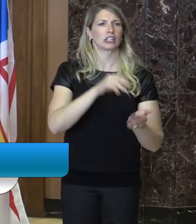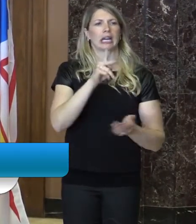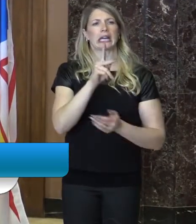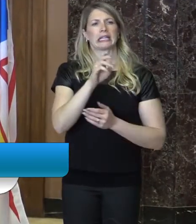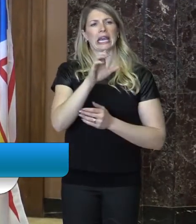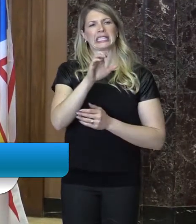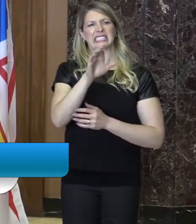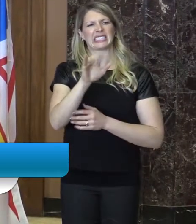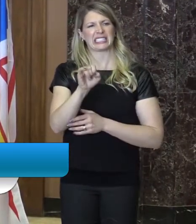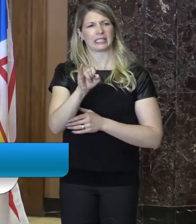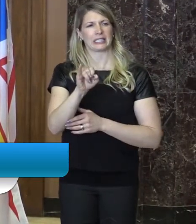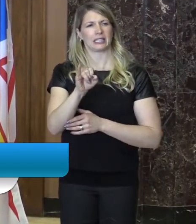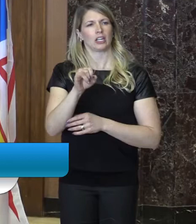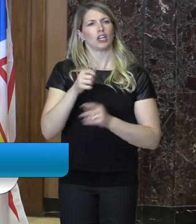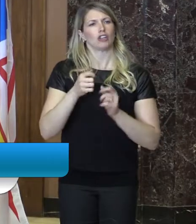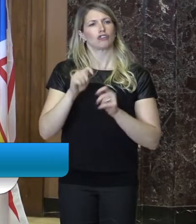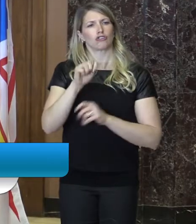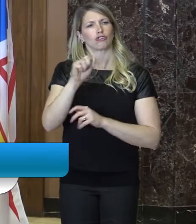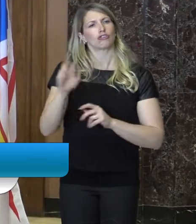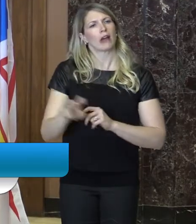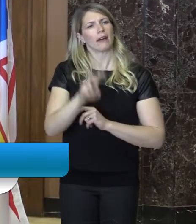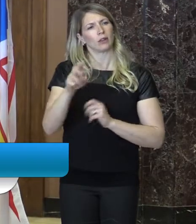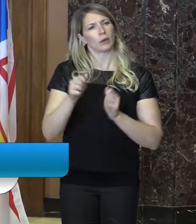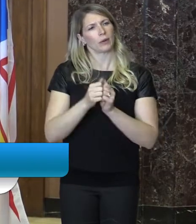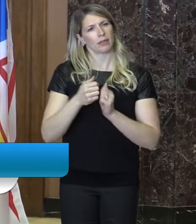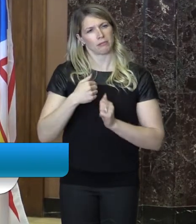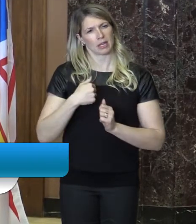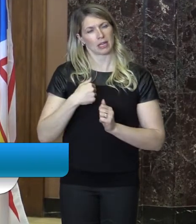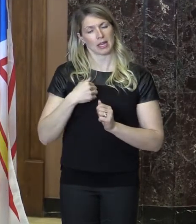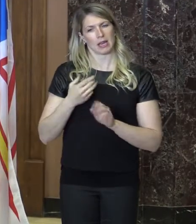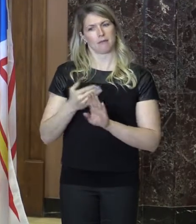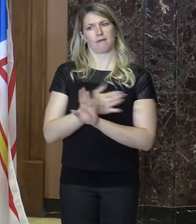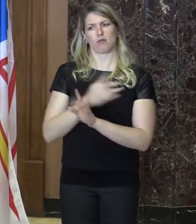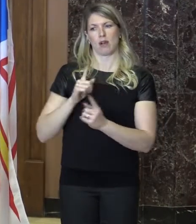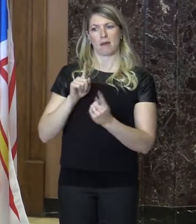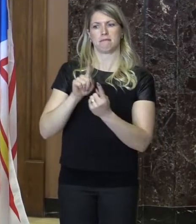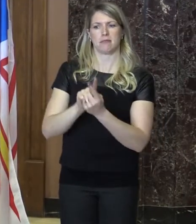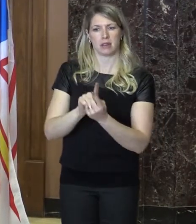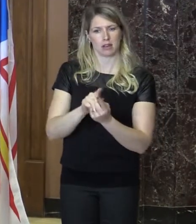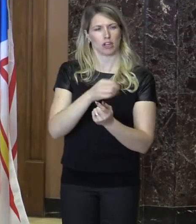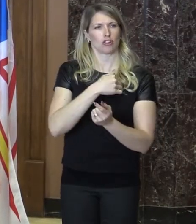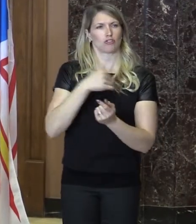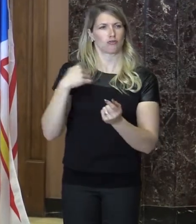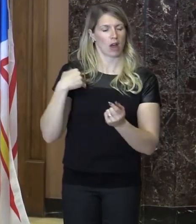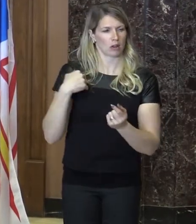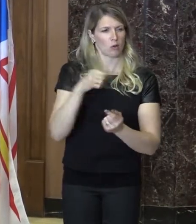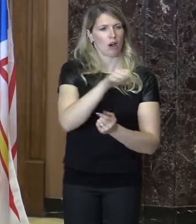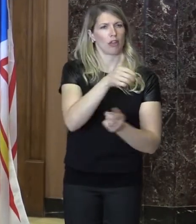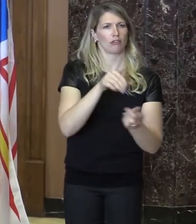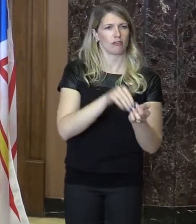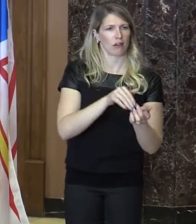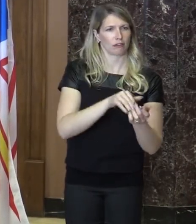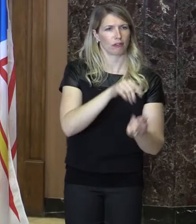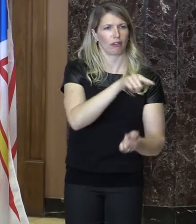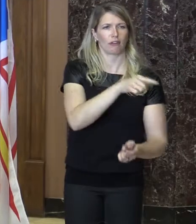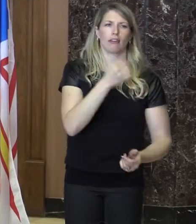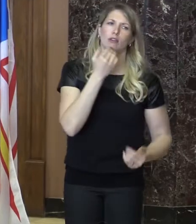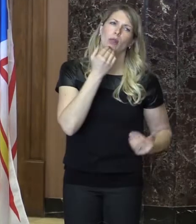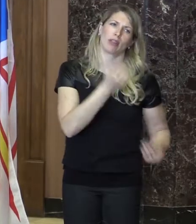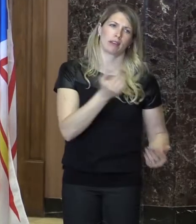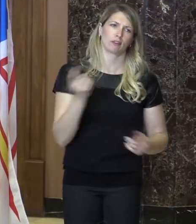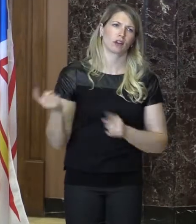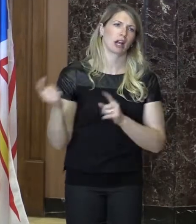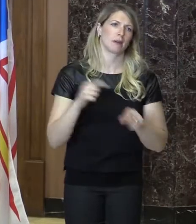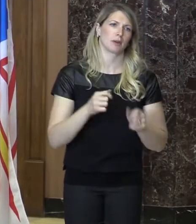I met my training coach, training coach Rachel in Toronto. It was also nice